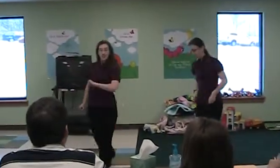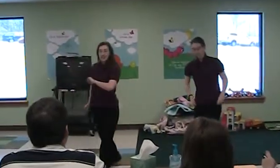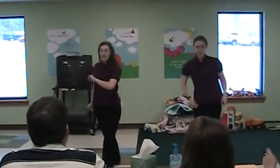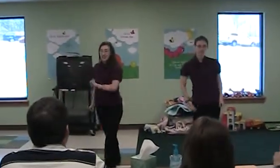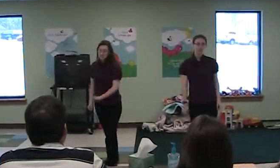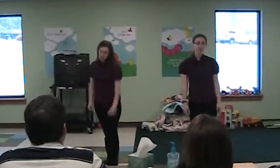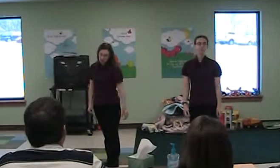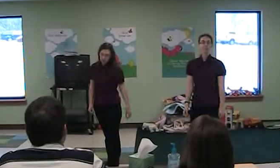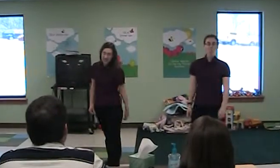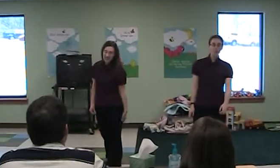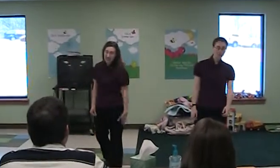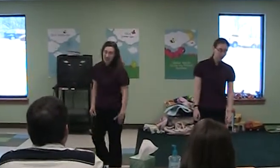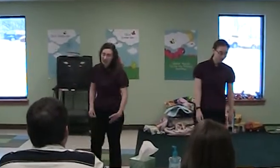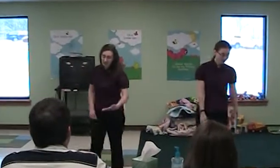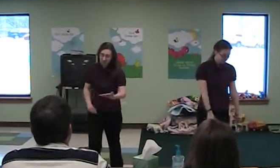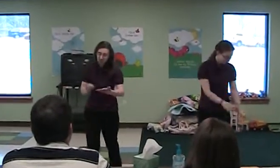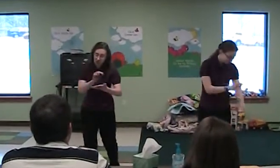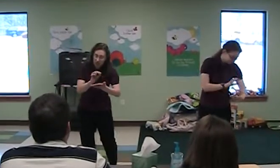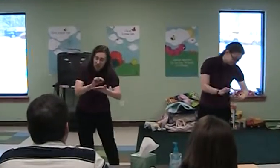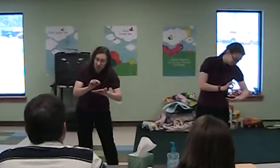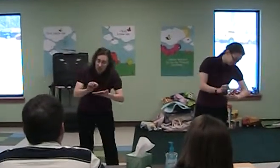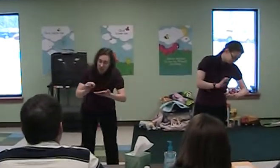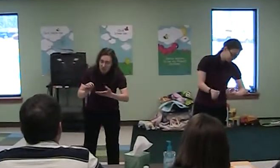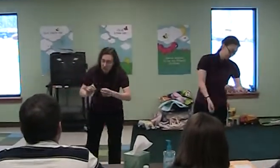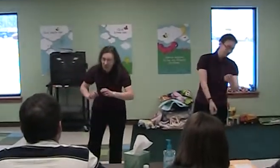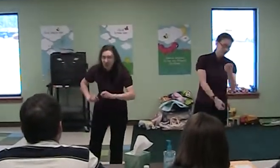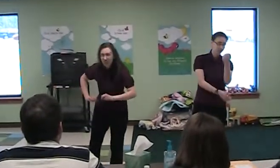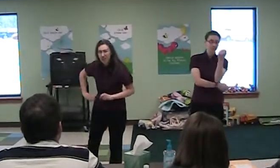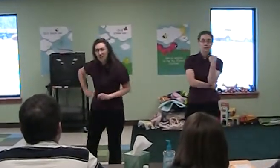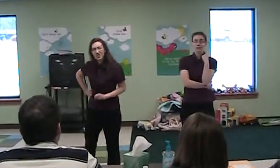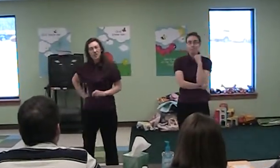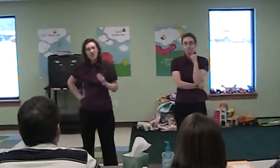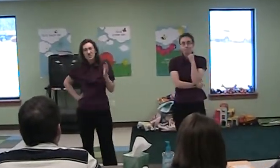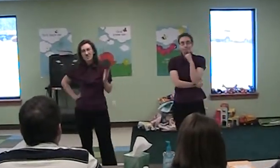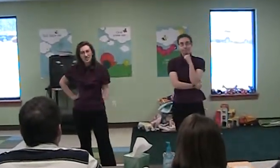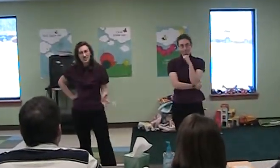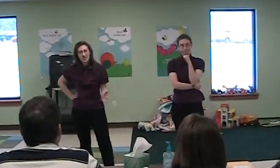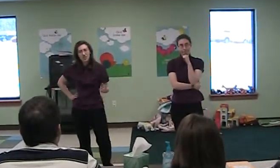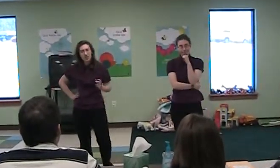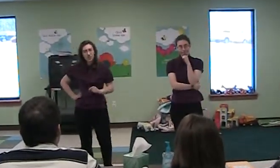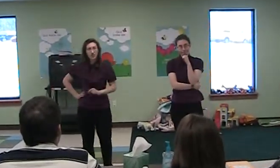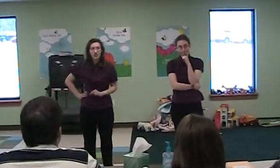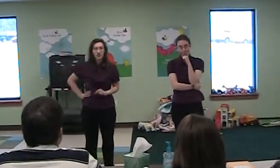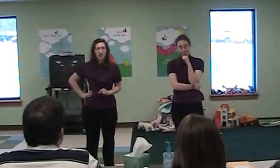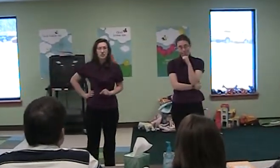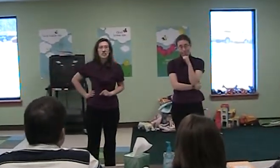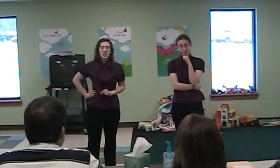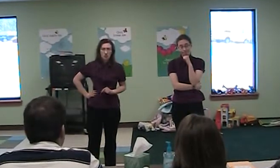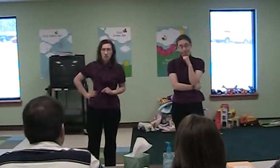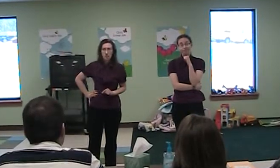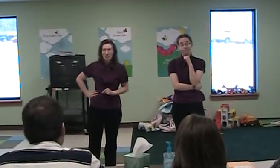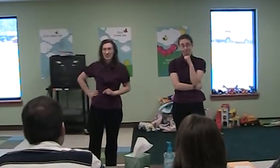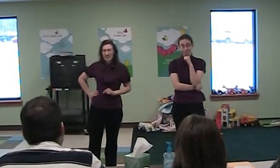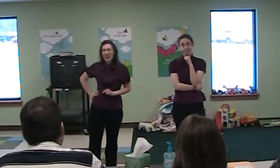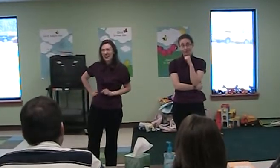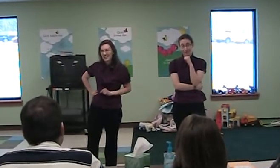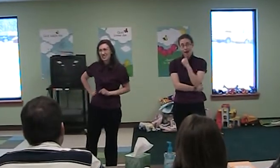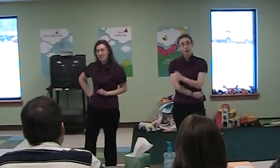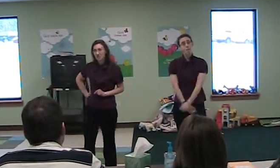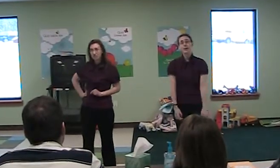In this place, I may as well jot down a chapter concerning those necessary nuisances, European guides. Many